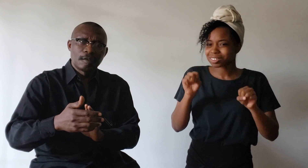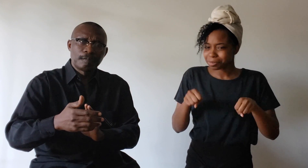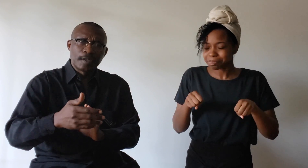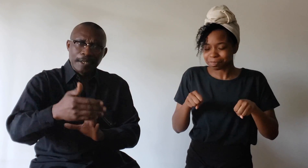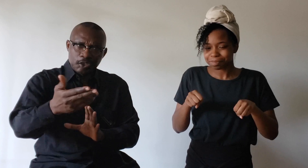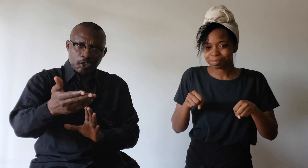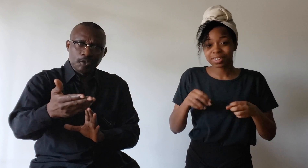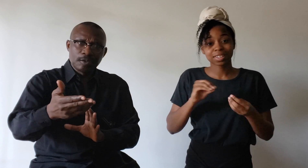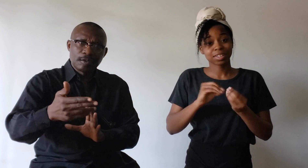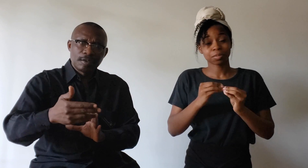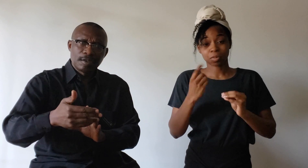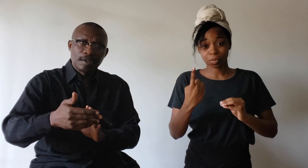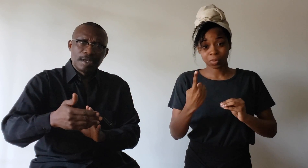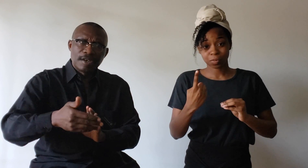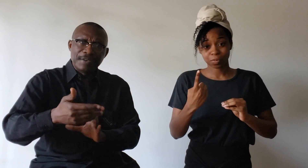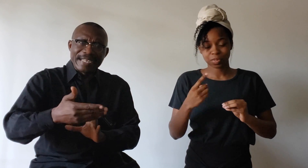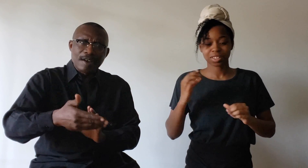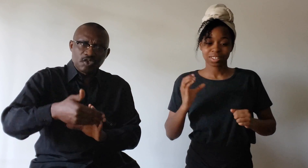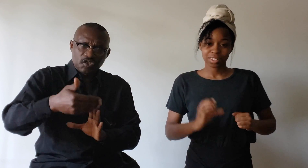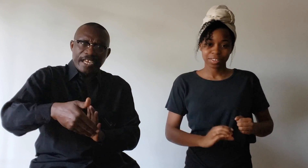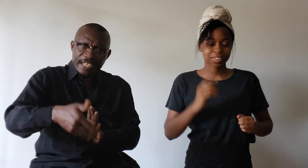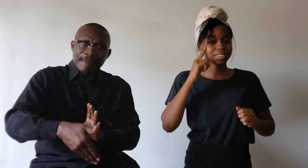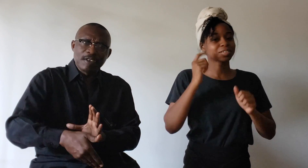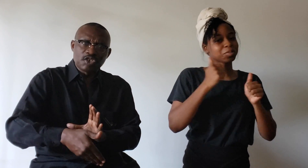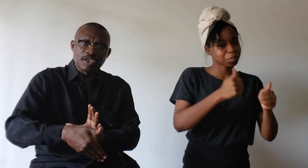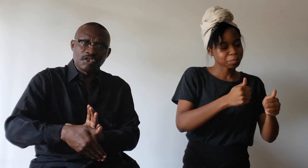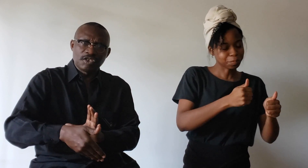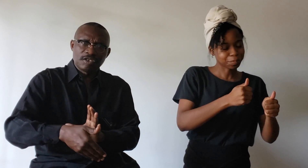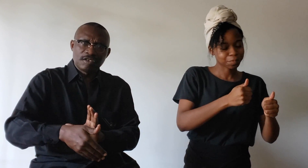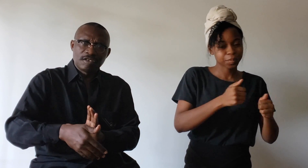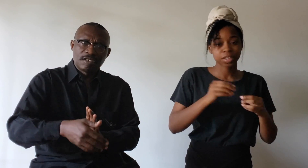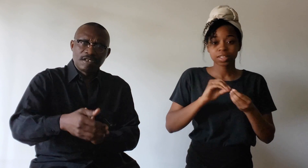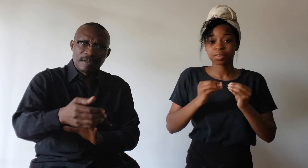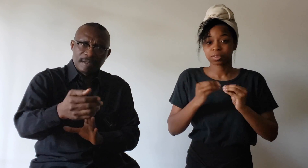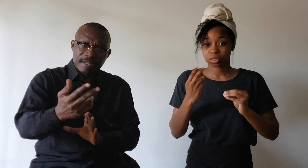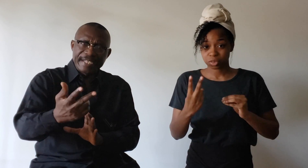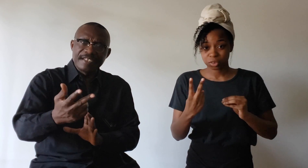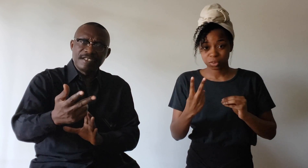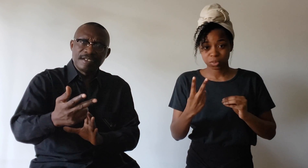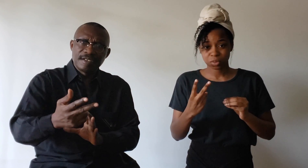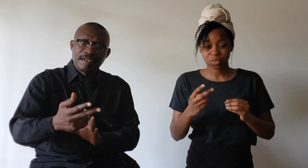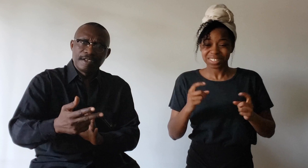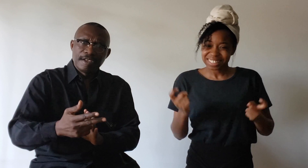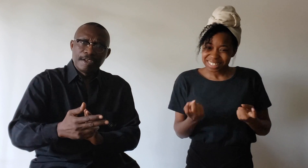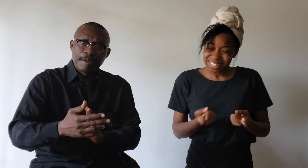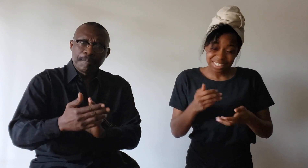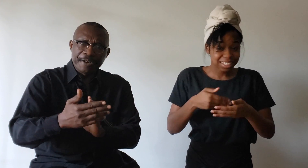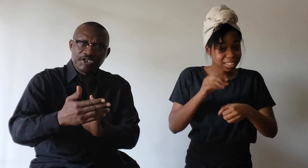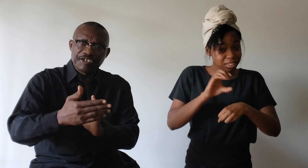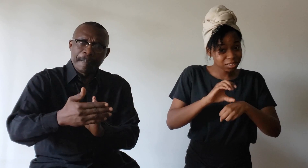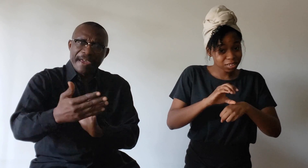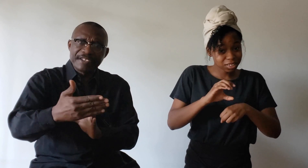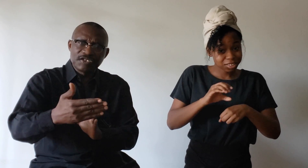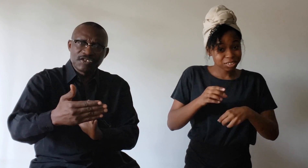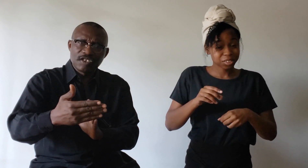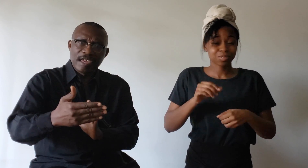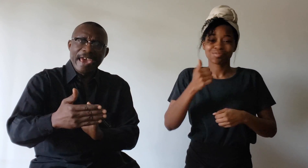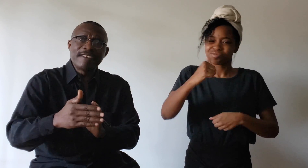Two, renounce sin in the church. Three, preach repentance and